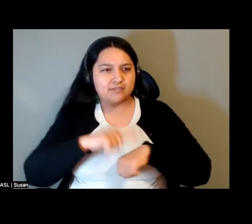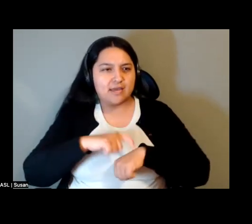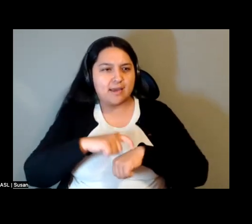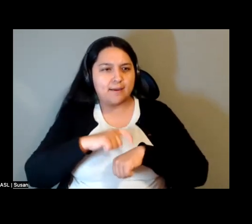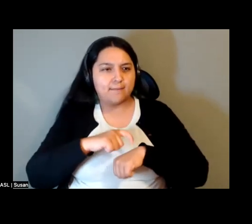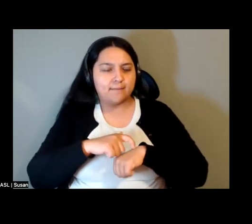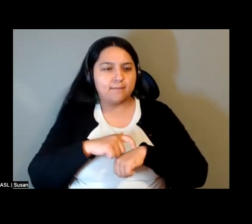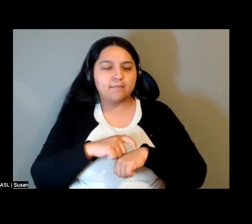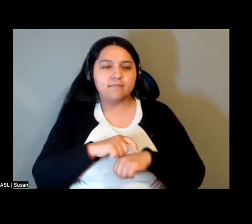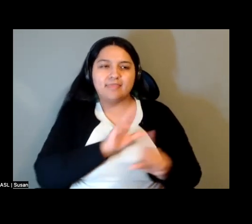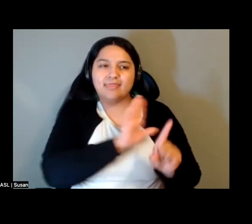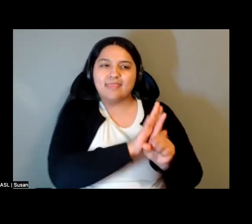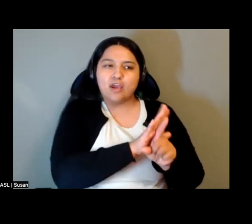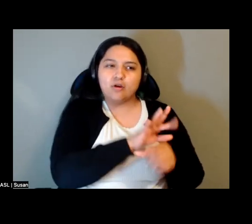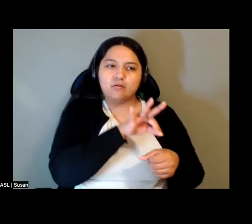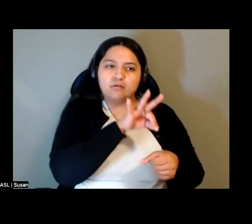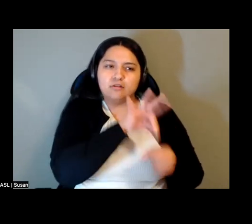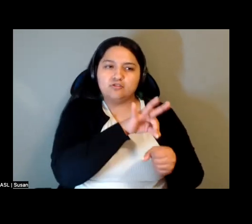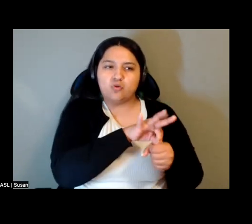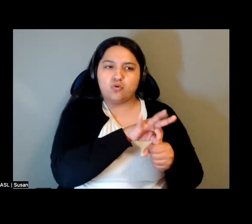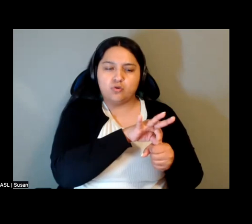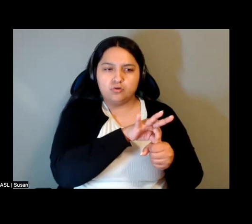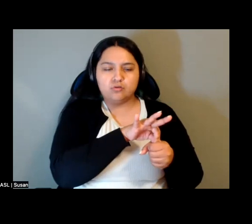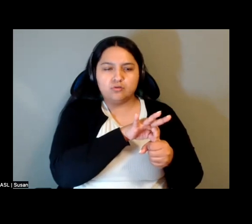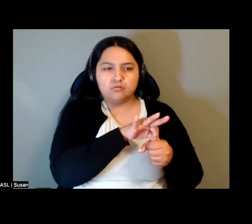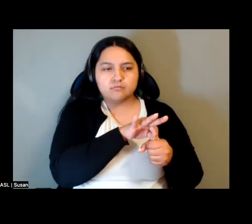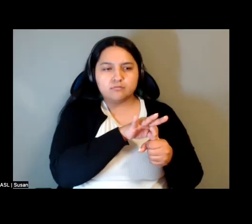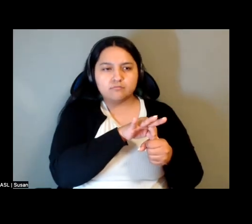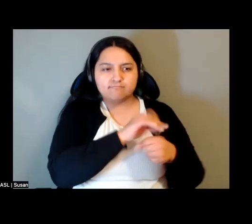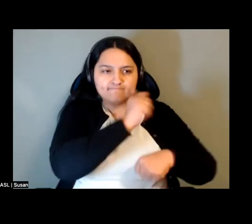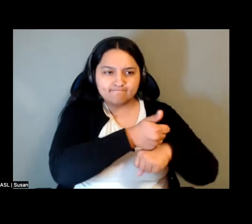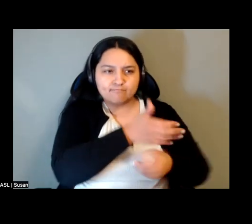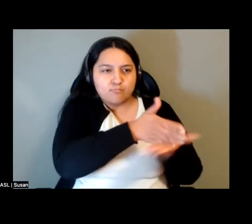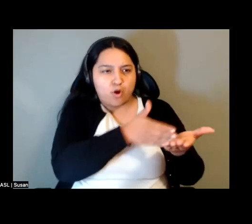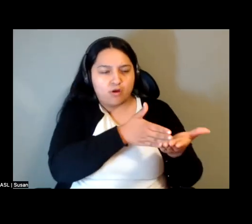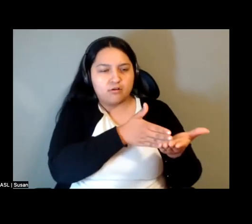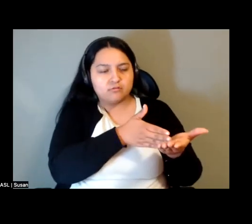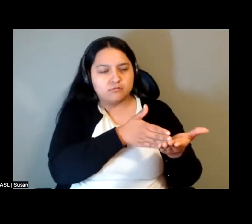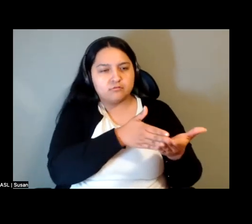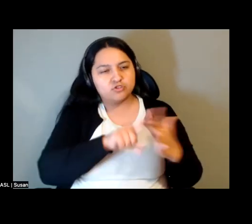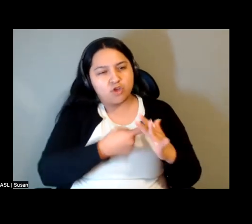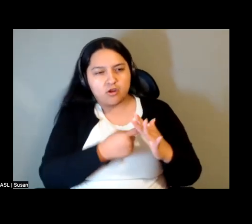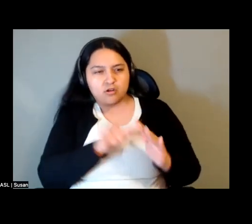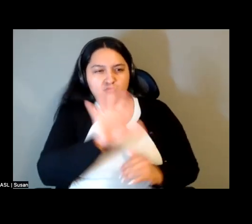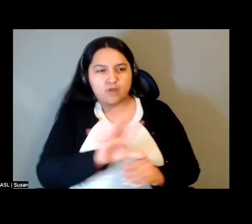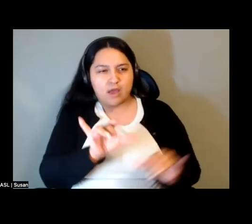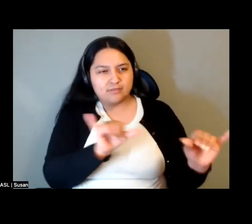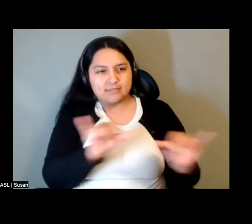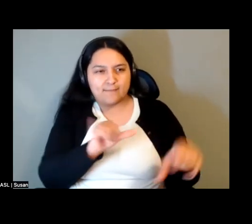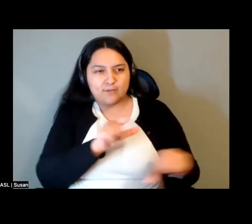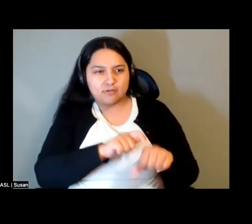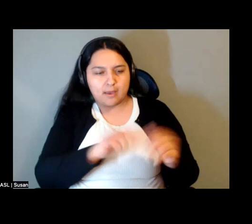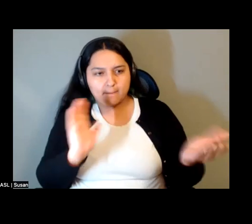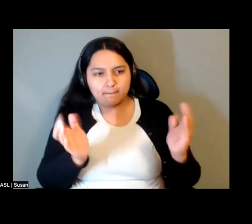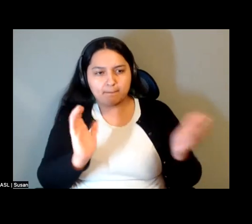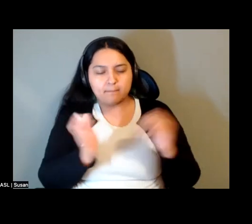engagement portion of that work started around the same time. But, you know, it's very interesting